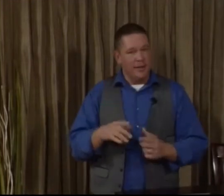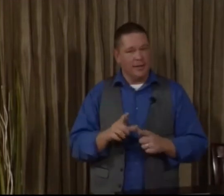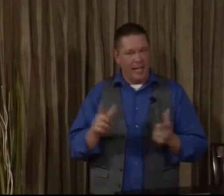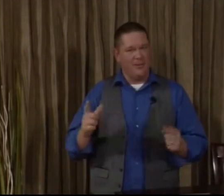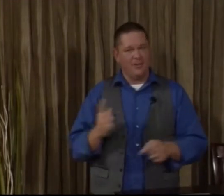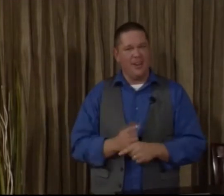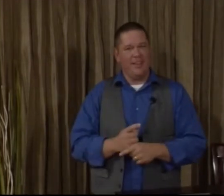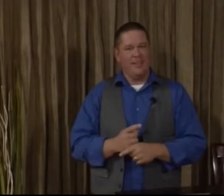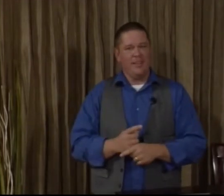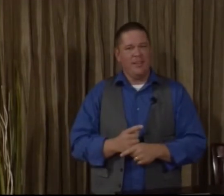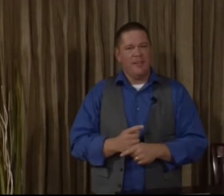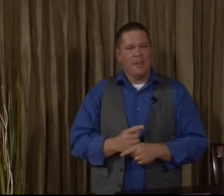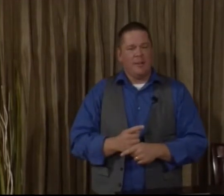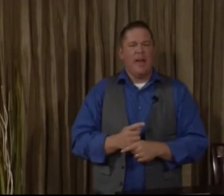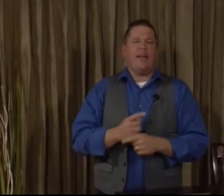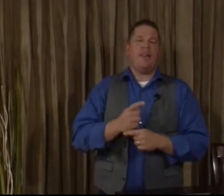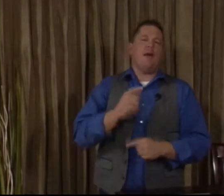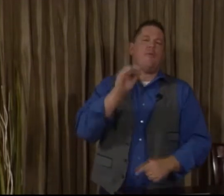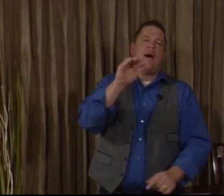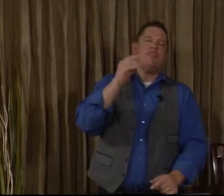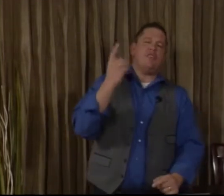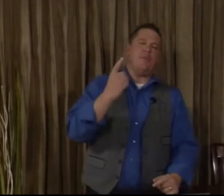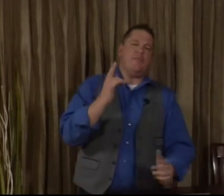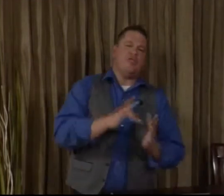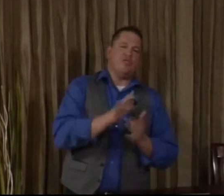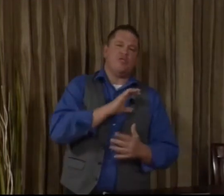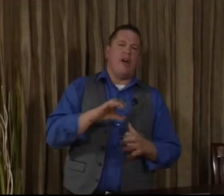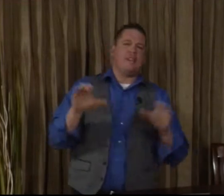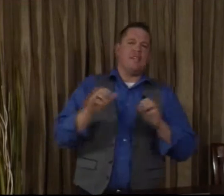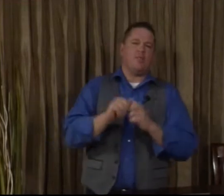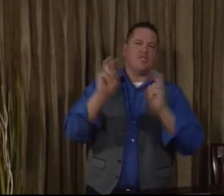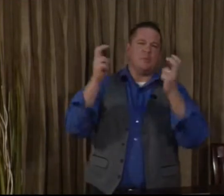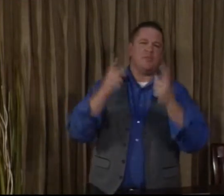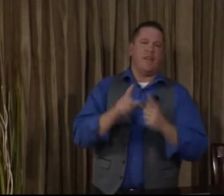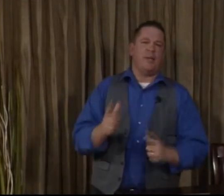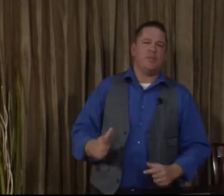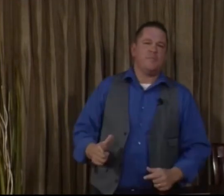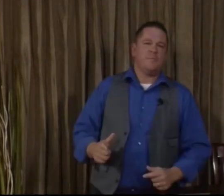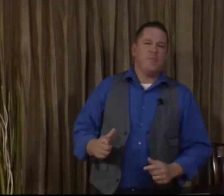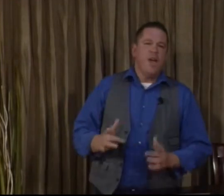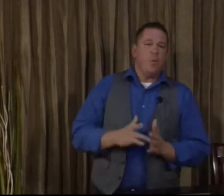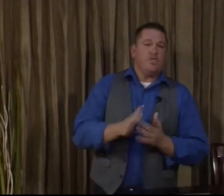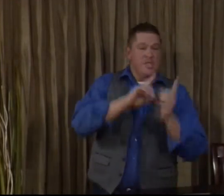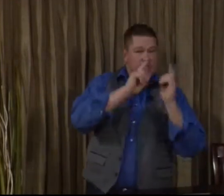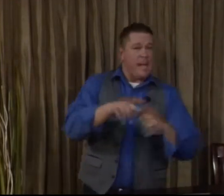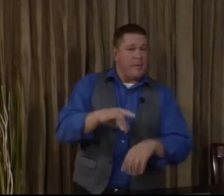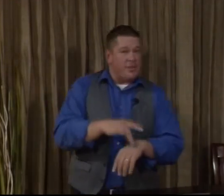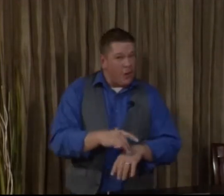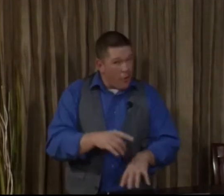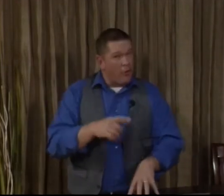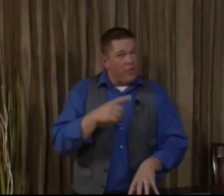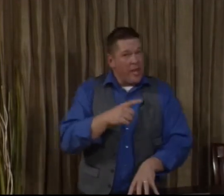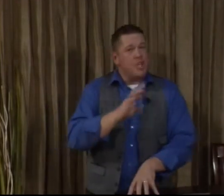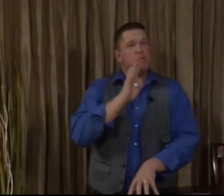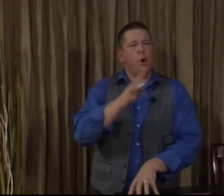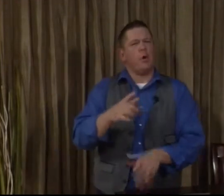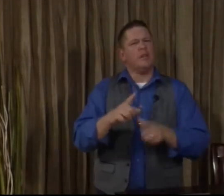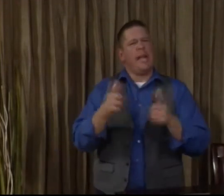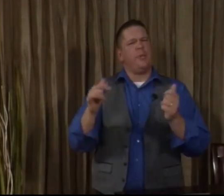language, right? Could I remind you of something that Jesus Christ did with the subject of language? When Jesus came to this earth, he spoke a language